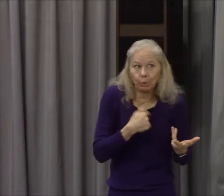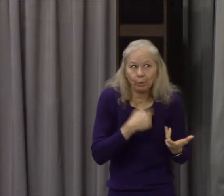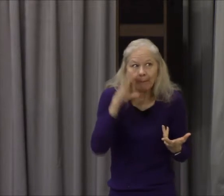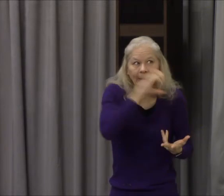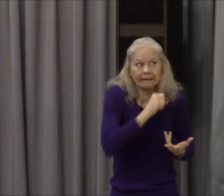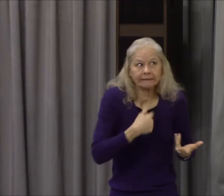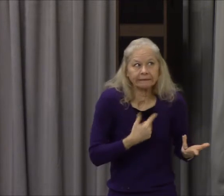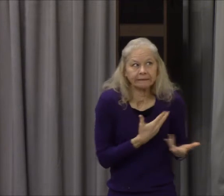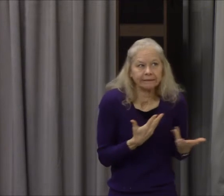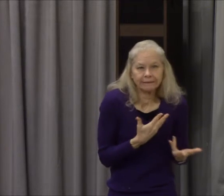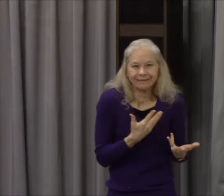And knowing God,